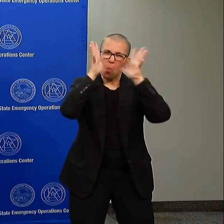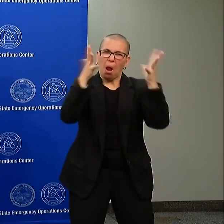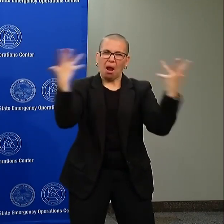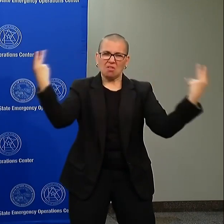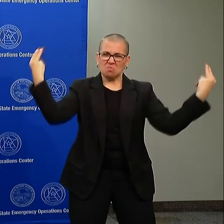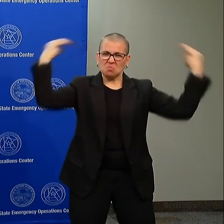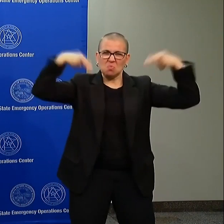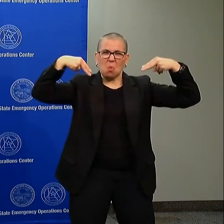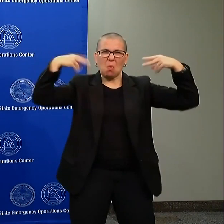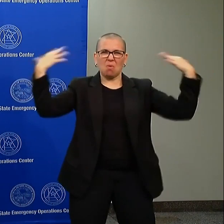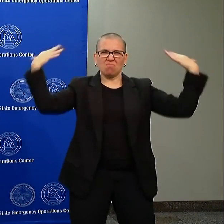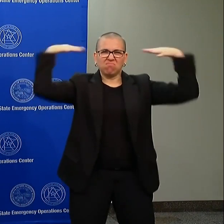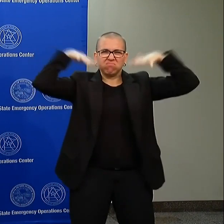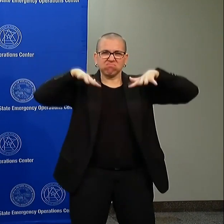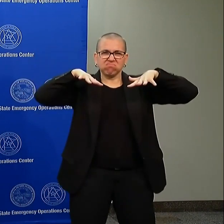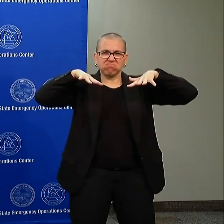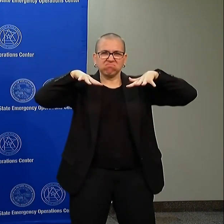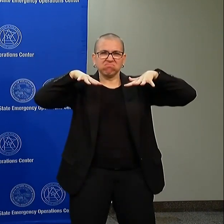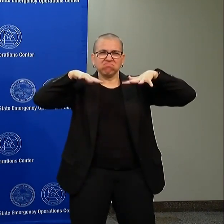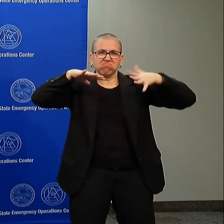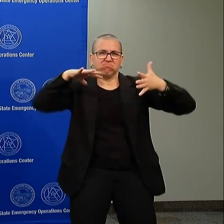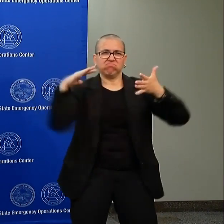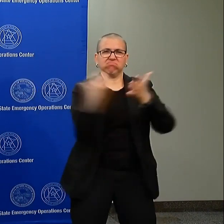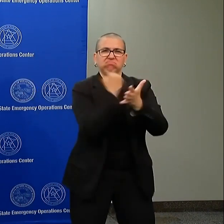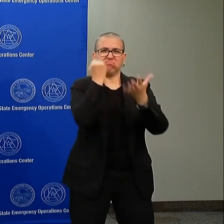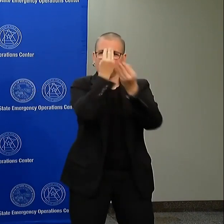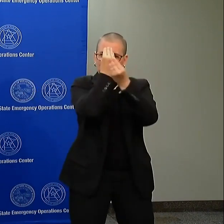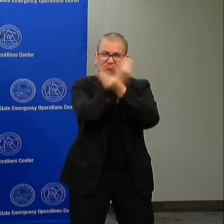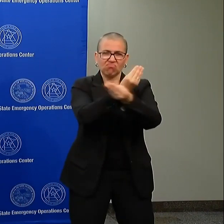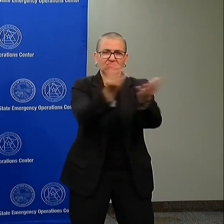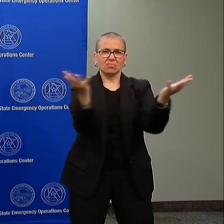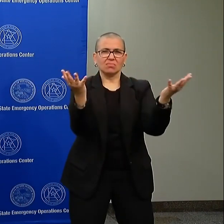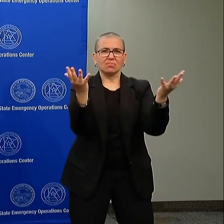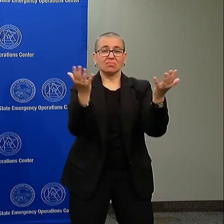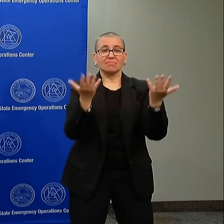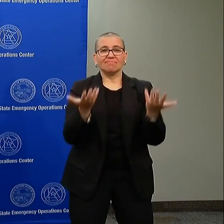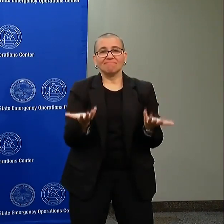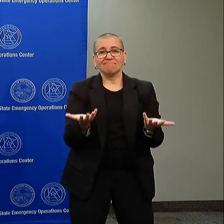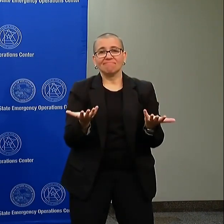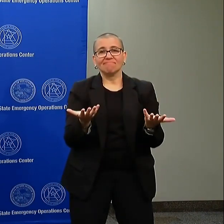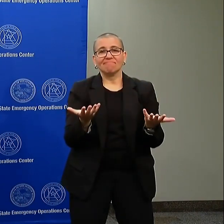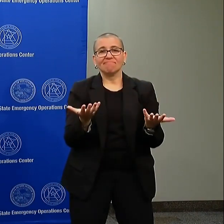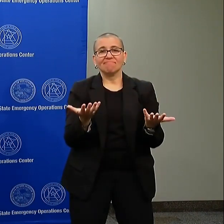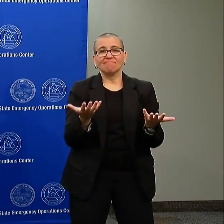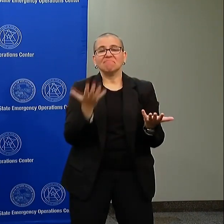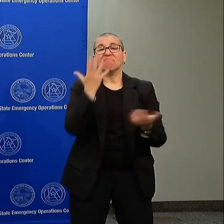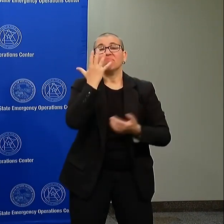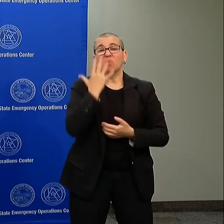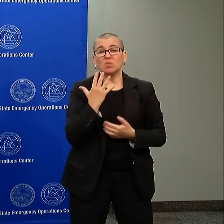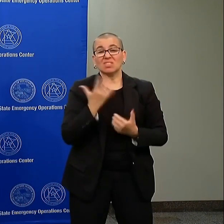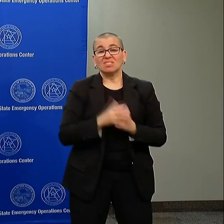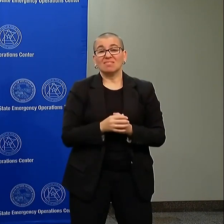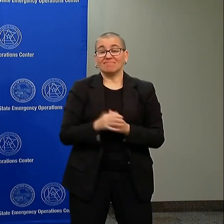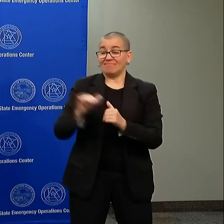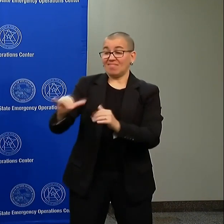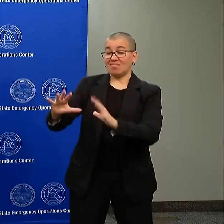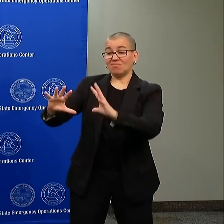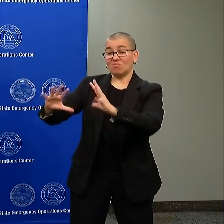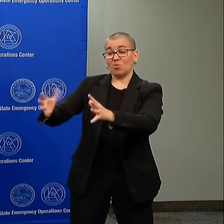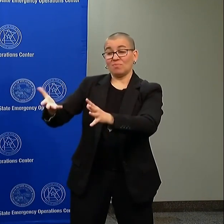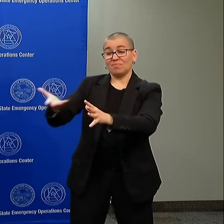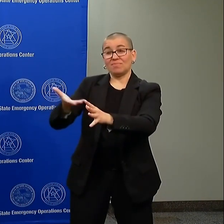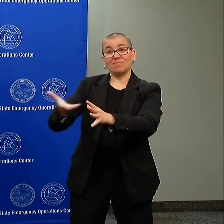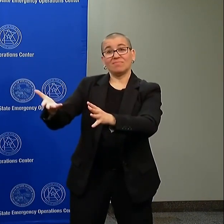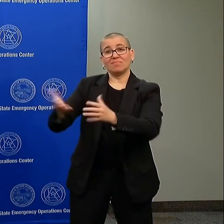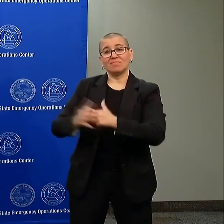that in a constructive manner. Unfortunately, there are also those among us who would seek to use